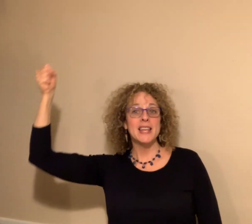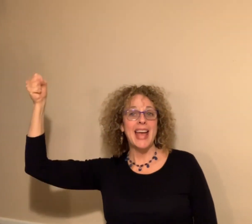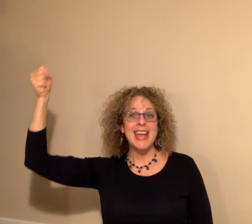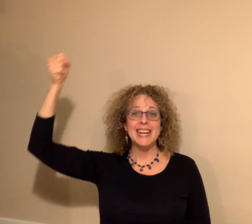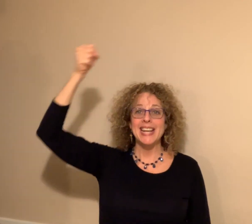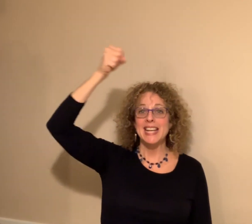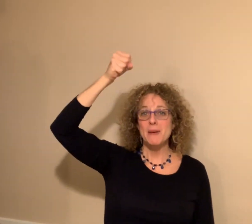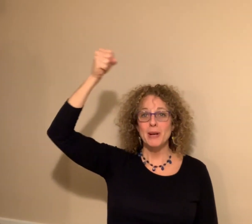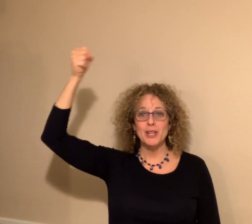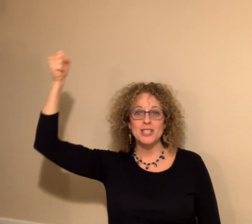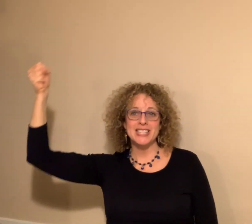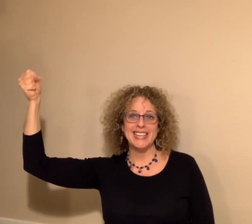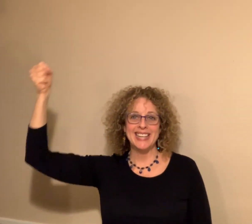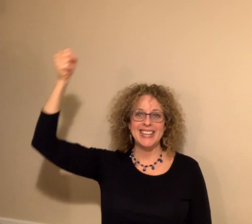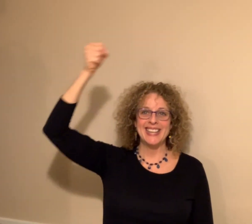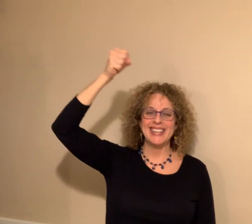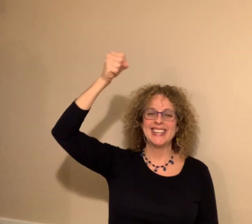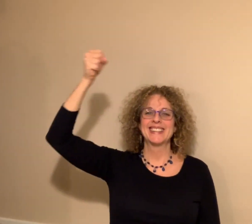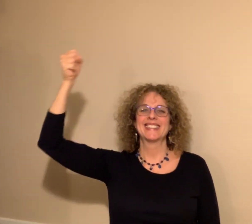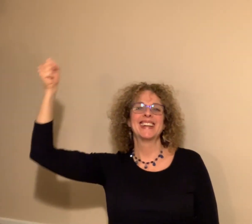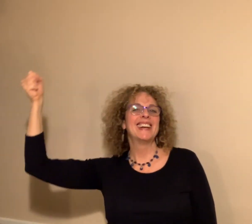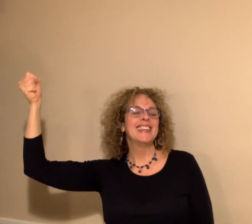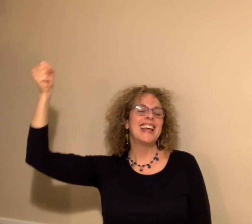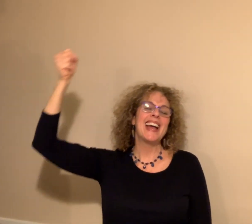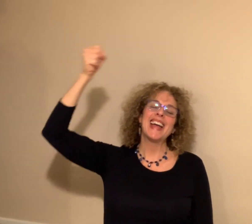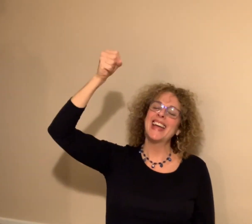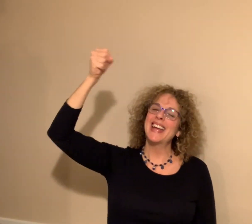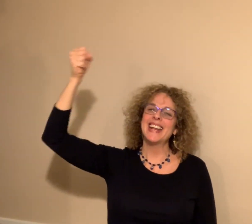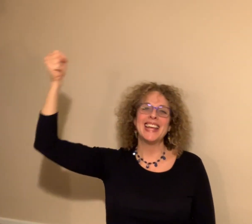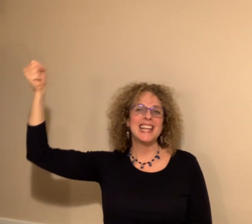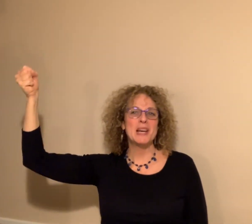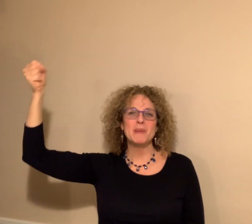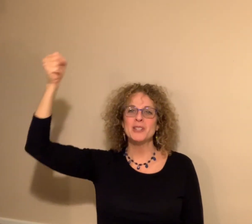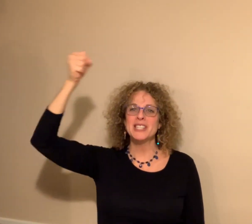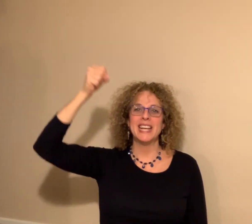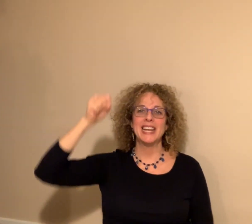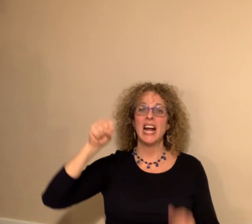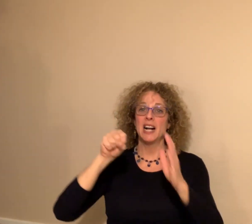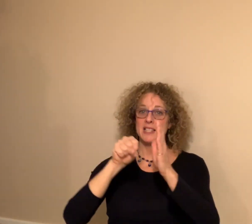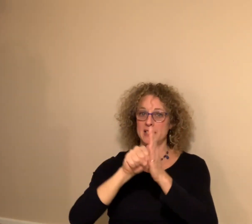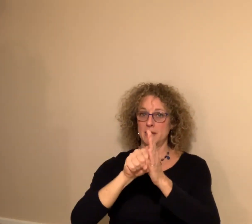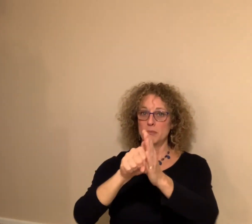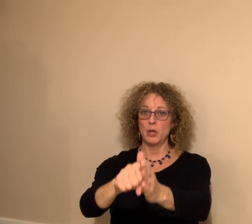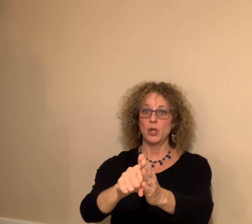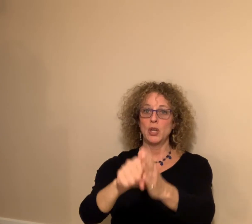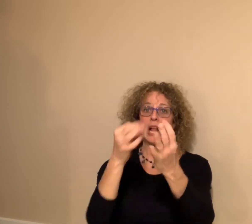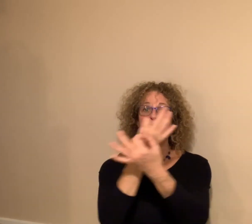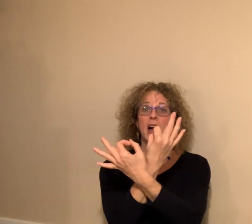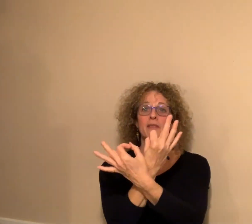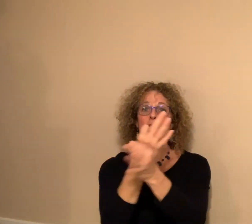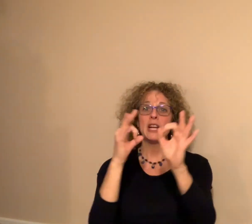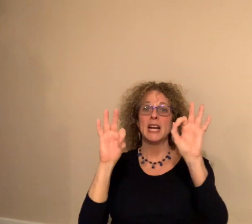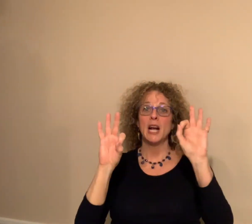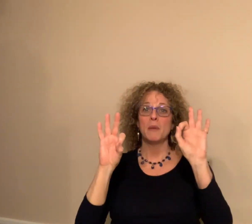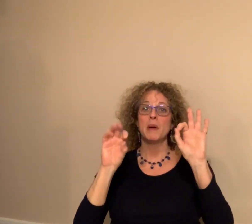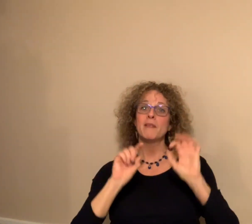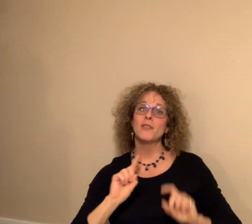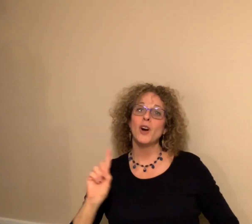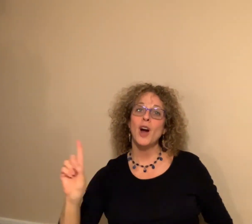Lady Liberty, Lady Liberty, a symbol of freedom for